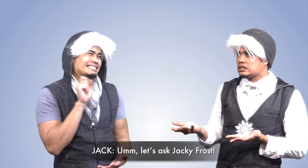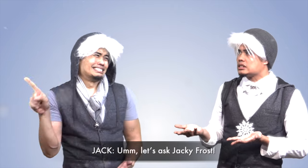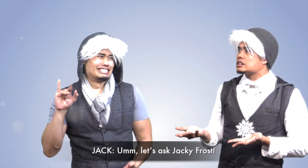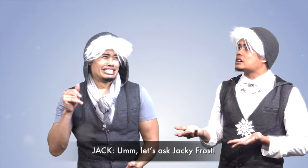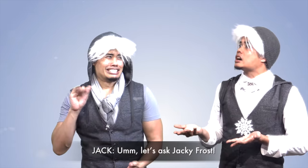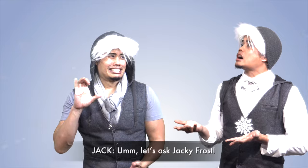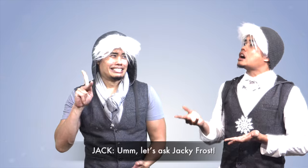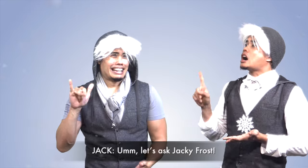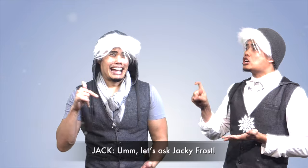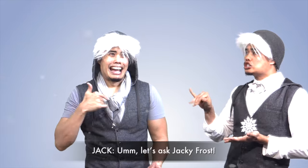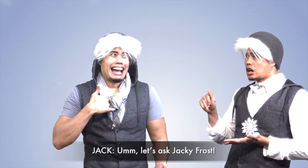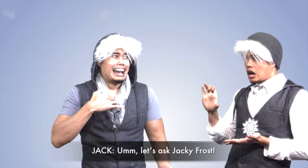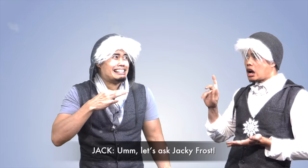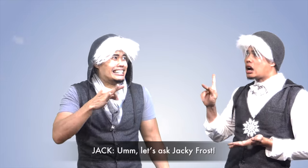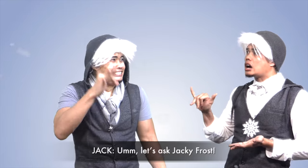Let's ask Jackie Frost.